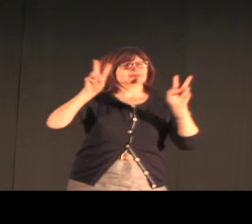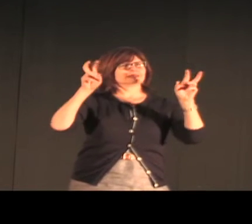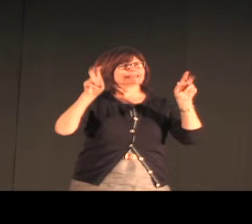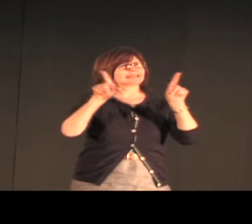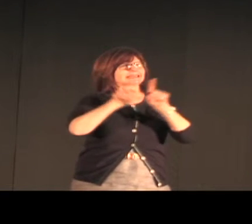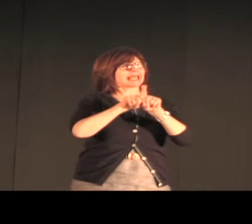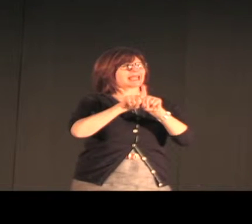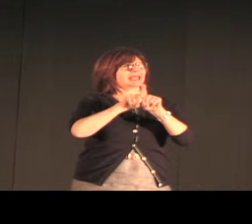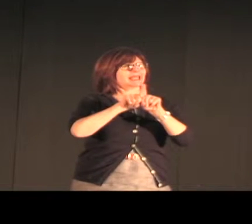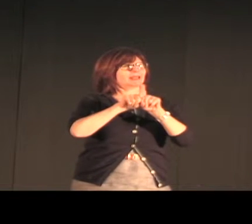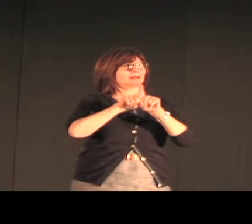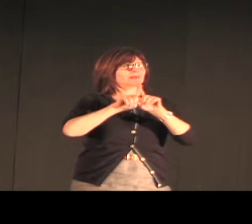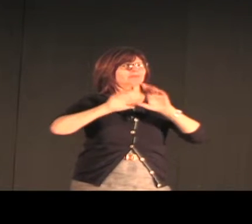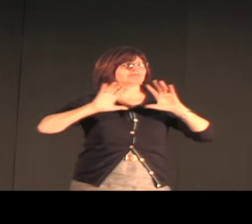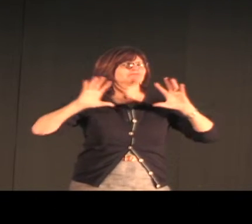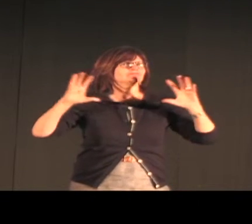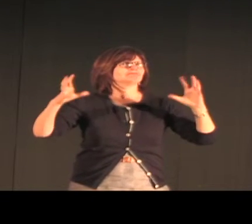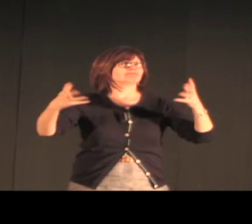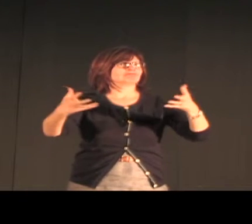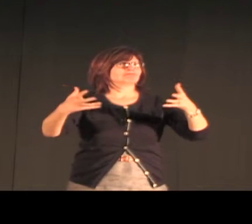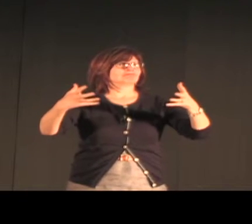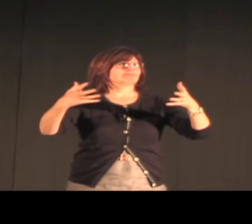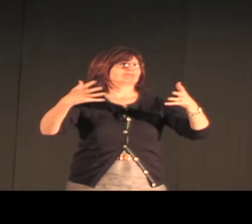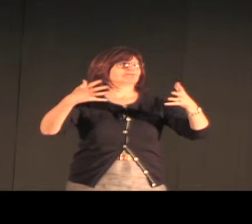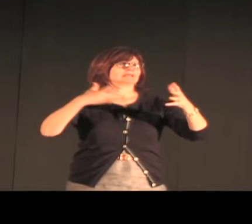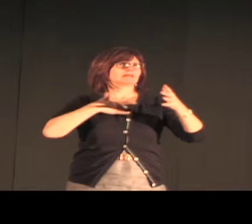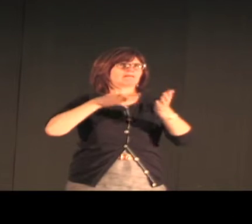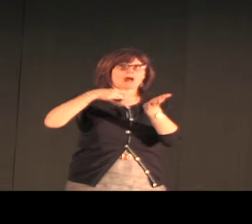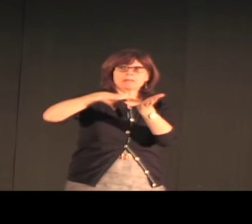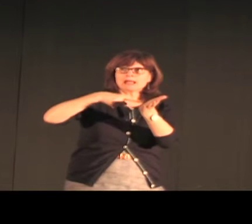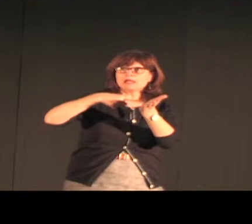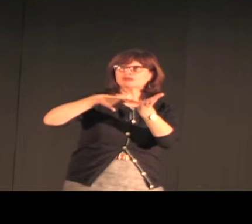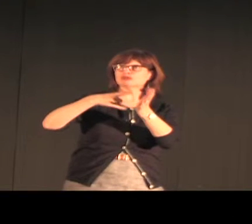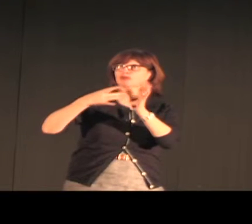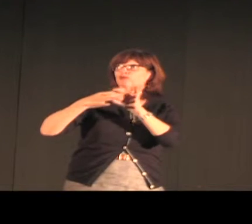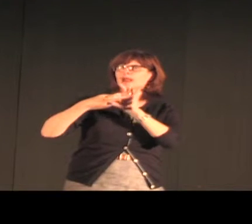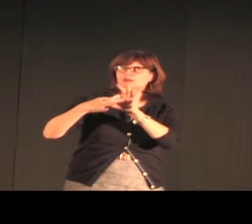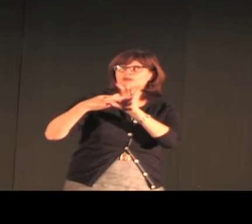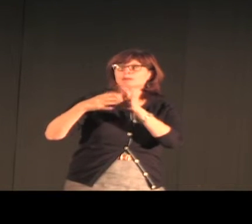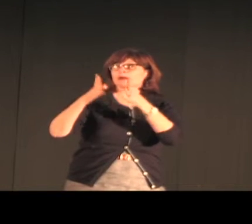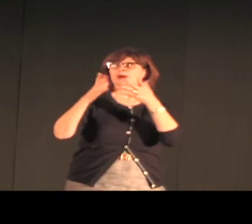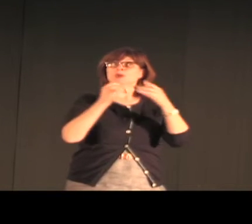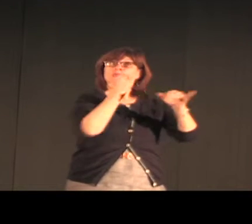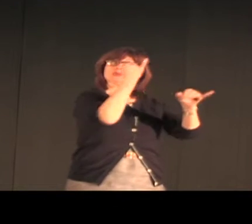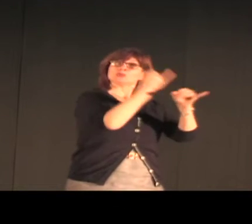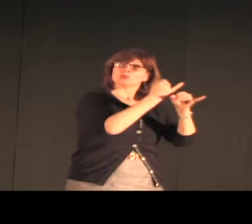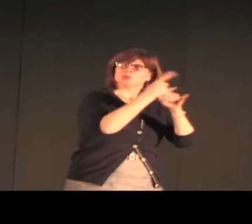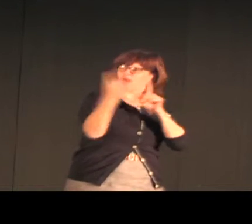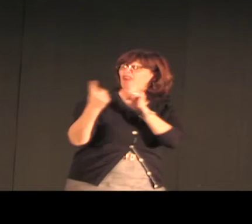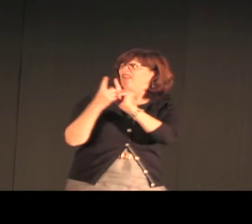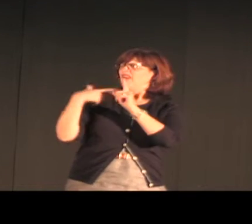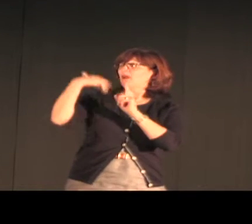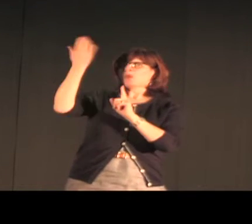And even in the schools, all the children in the classroom would sign with each other.